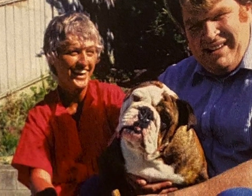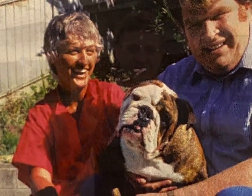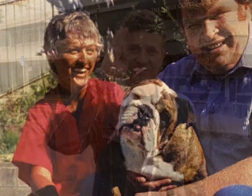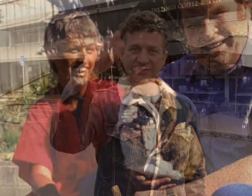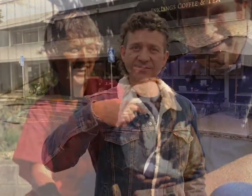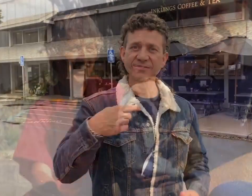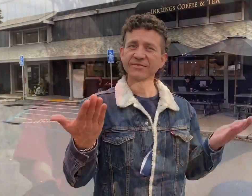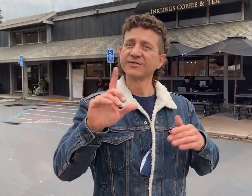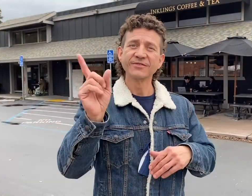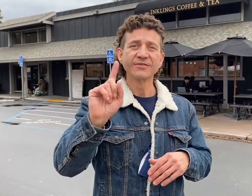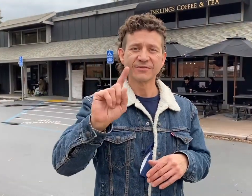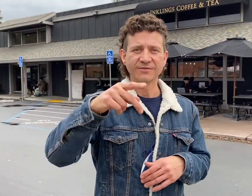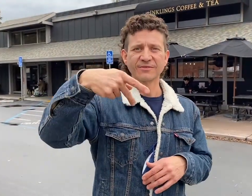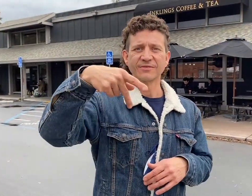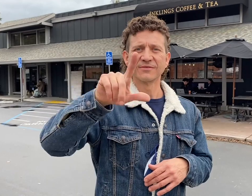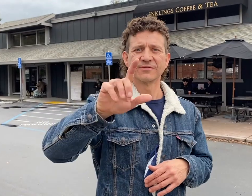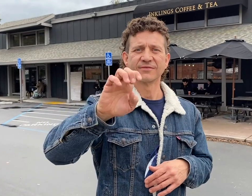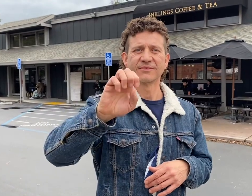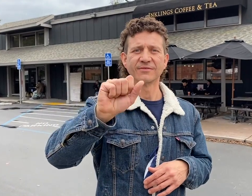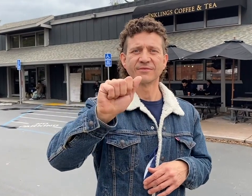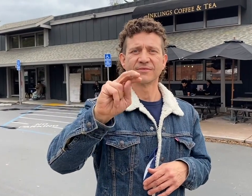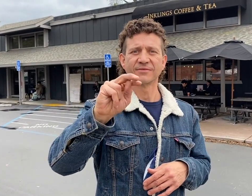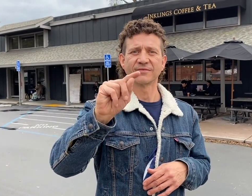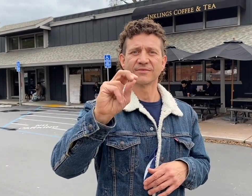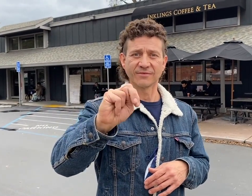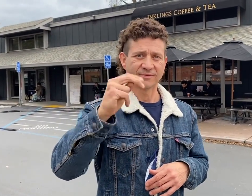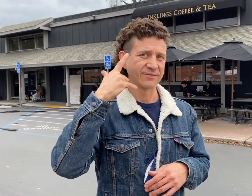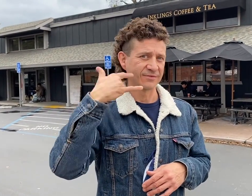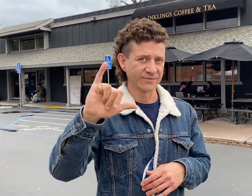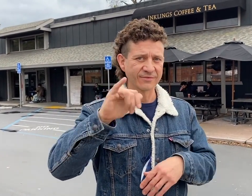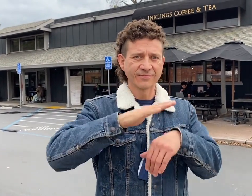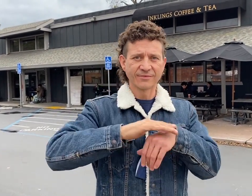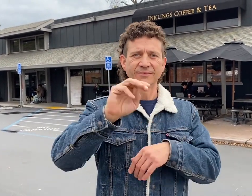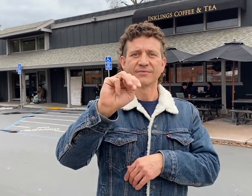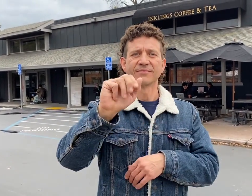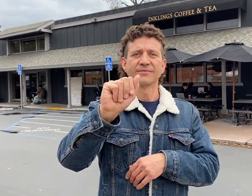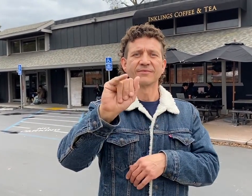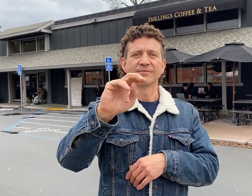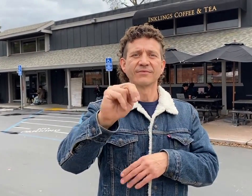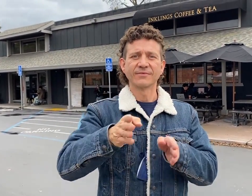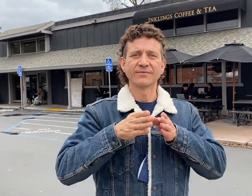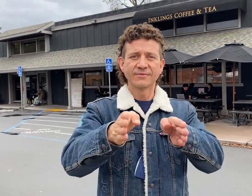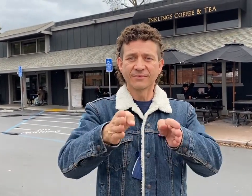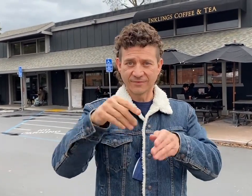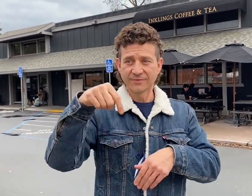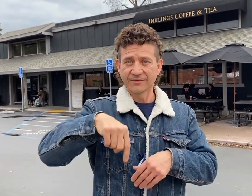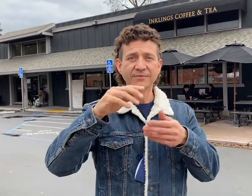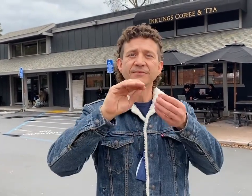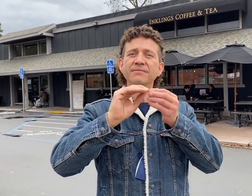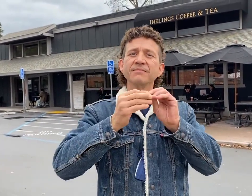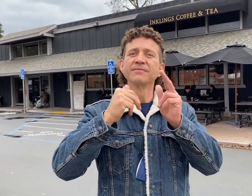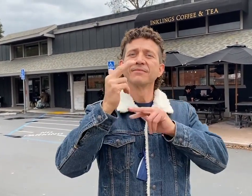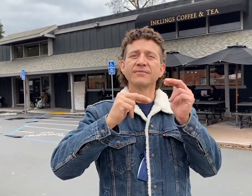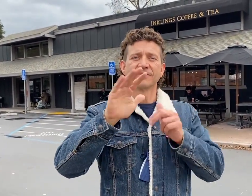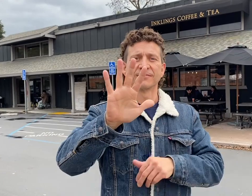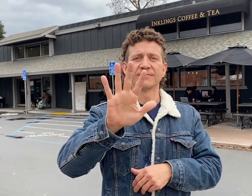I'm here in Pleasanton on Main Street, just outside Building 548, but